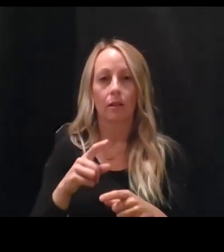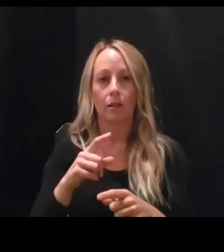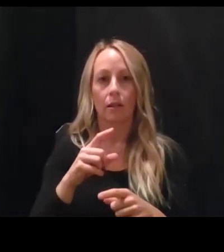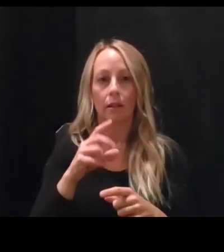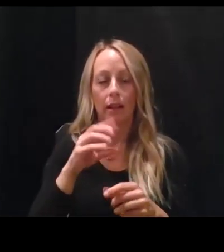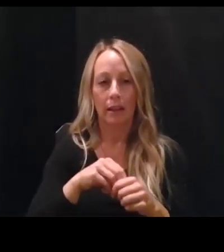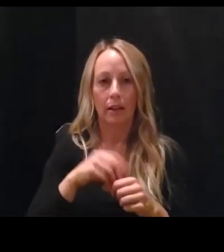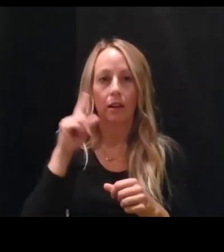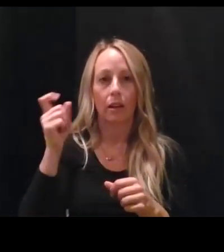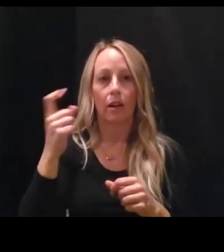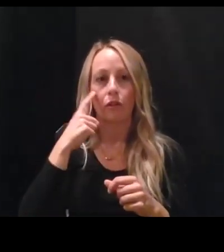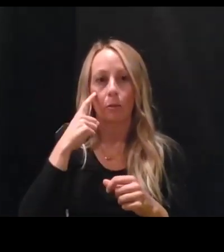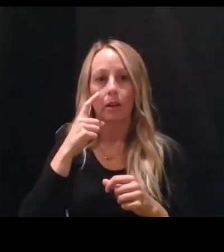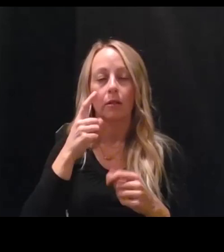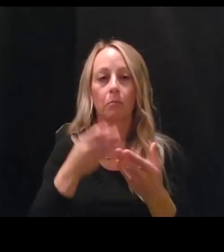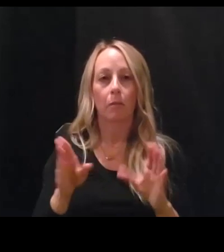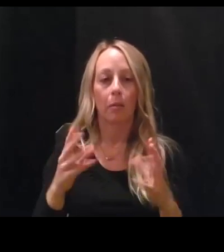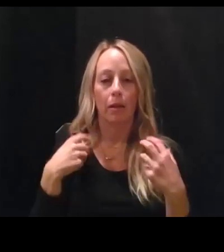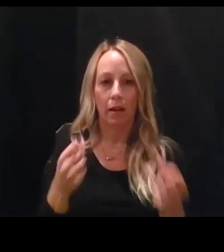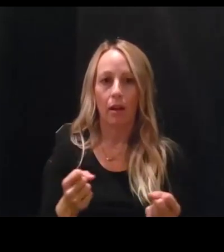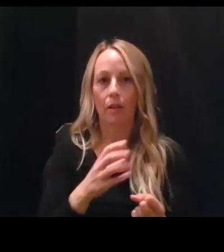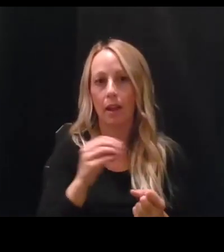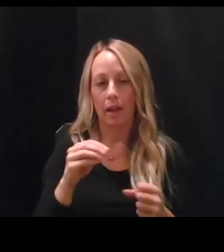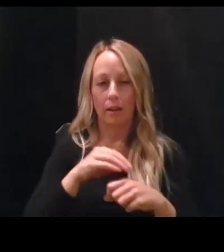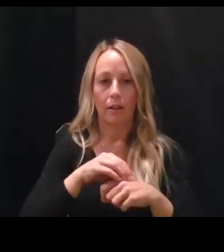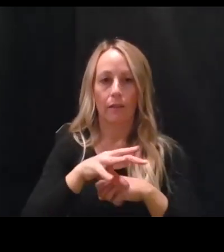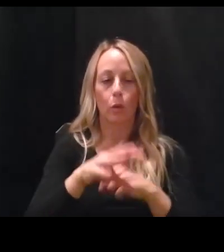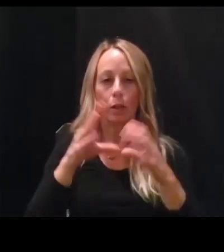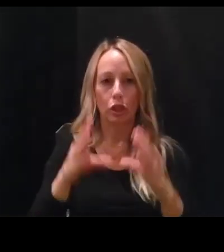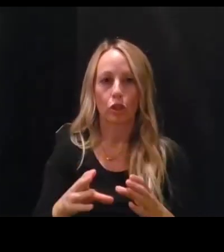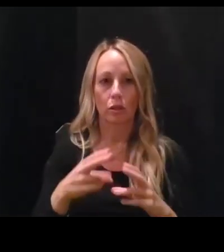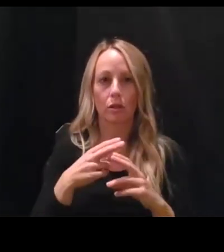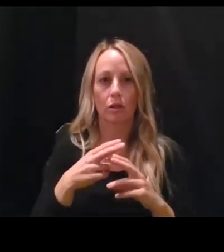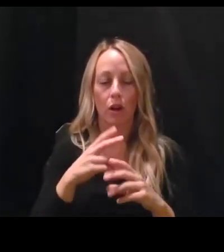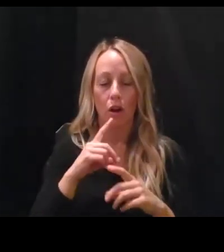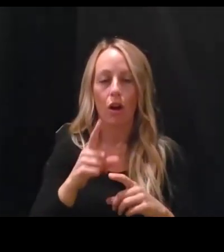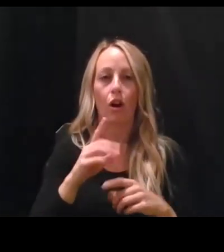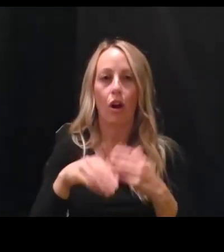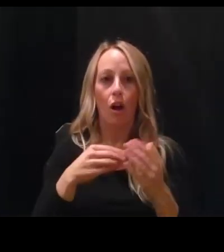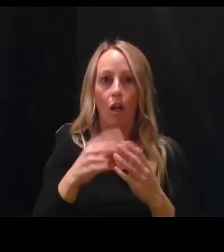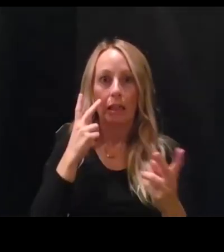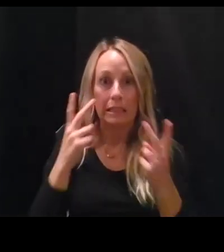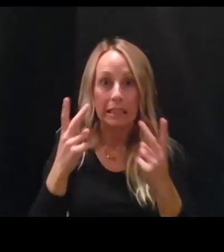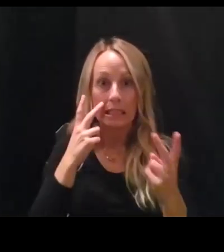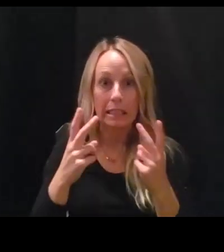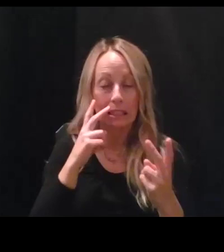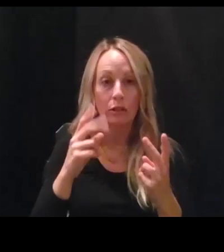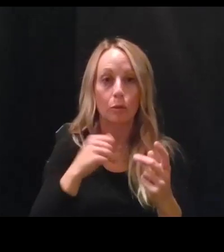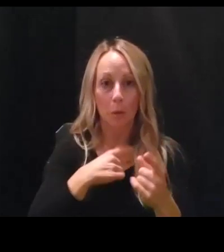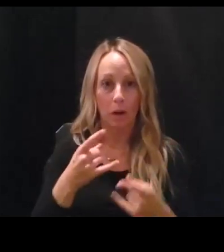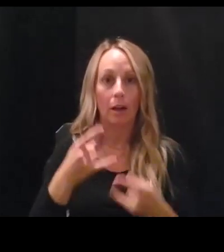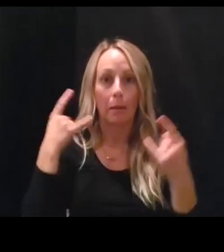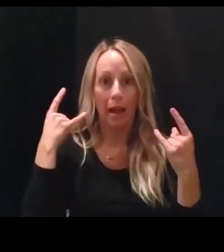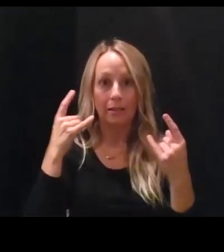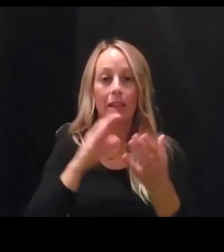government, public health, and influencers are all seen to be wearing masks. It